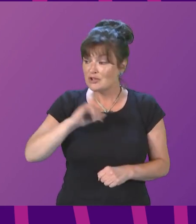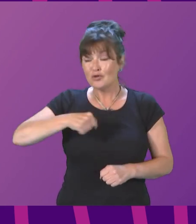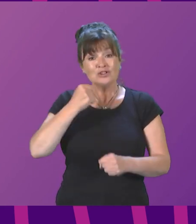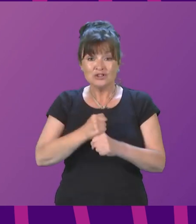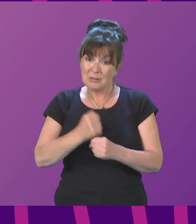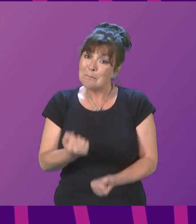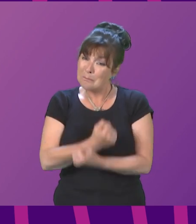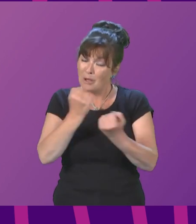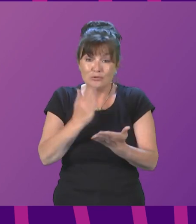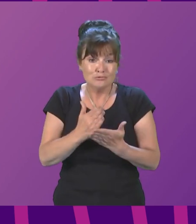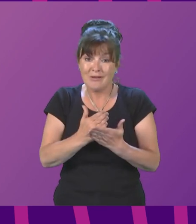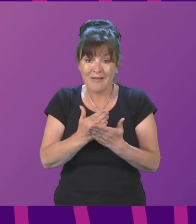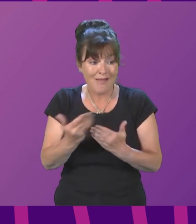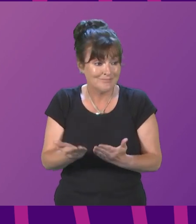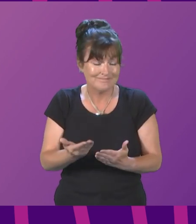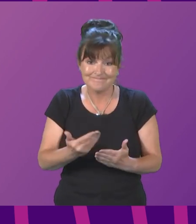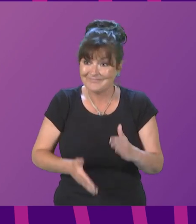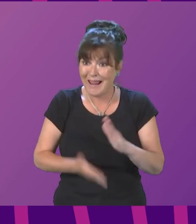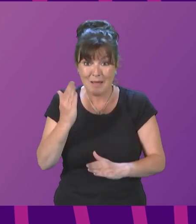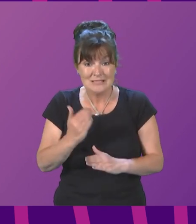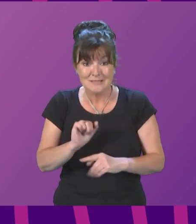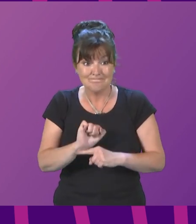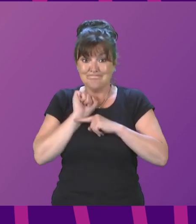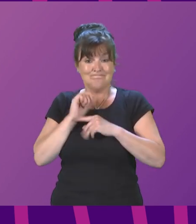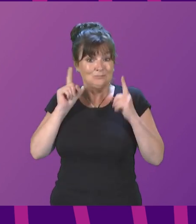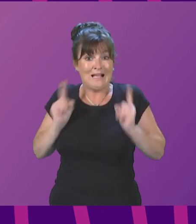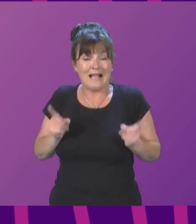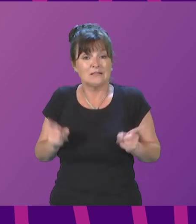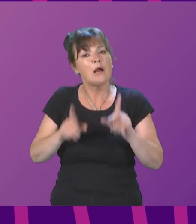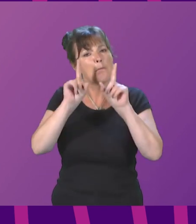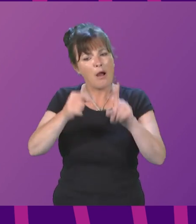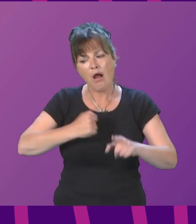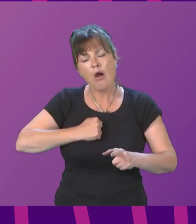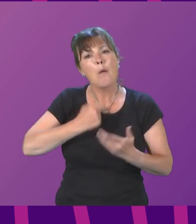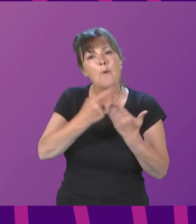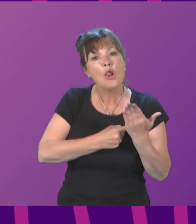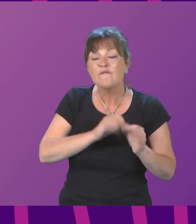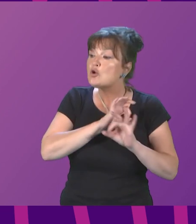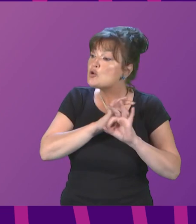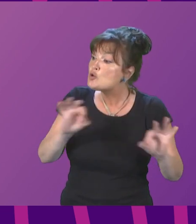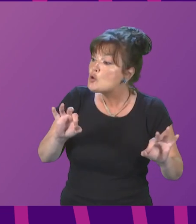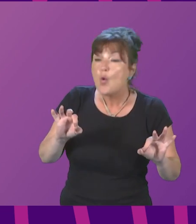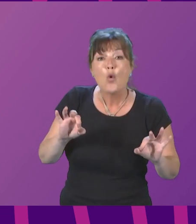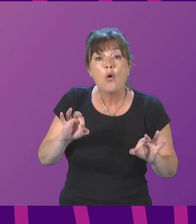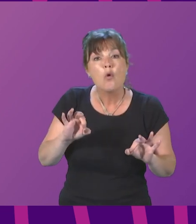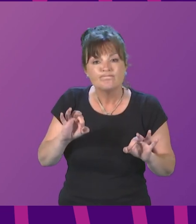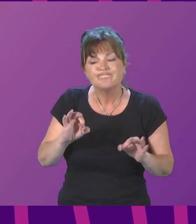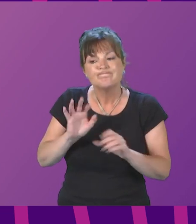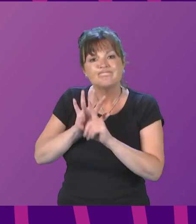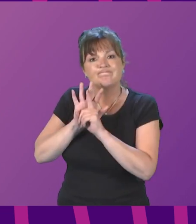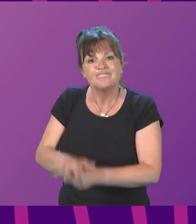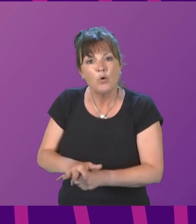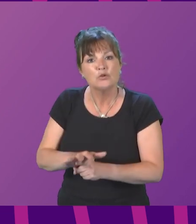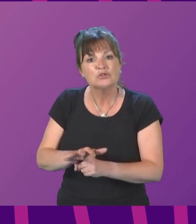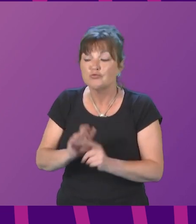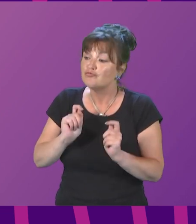a matter of the utmost frustration. But our policy of no compulsory redundancies in the public sector, which we continue